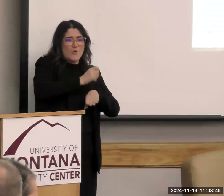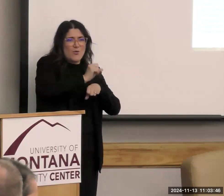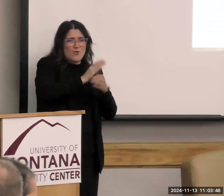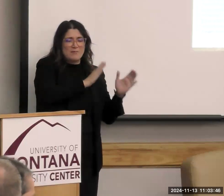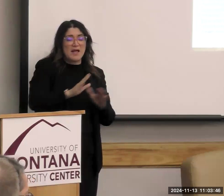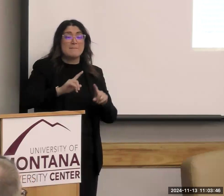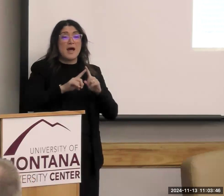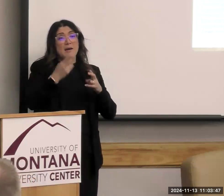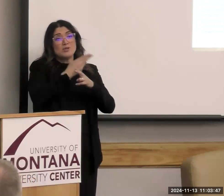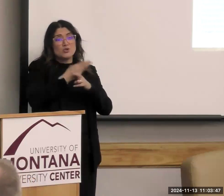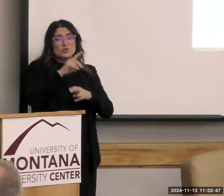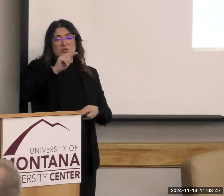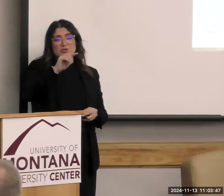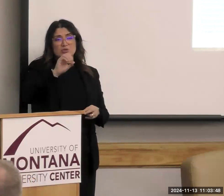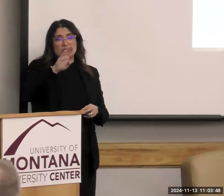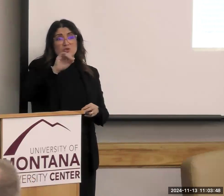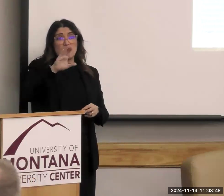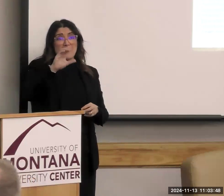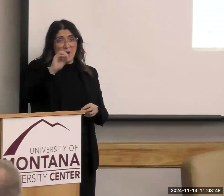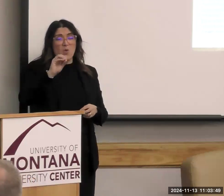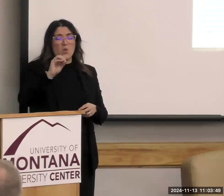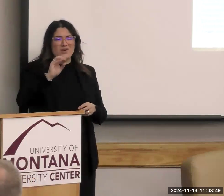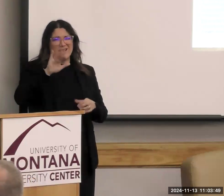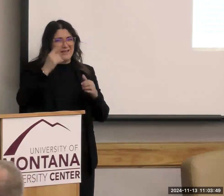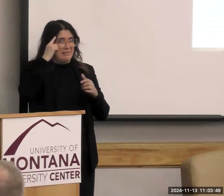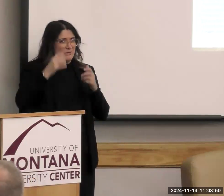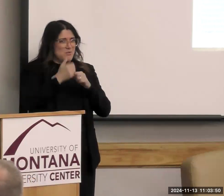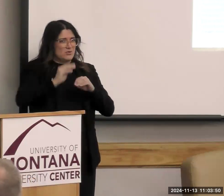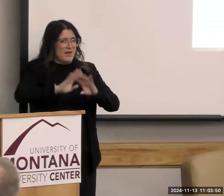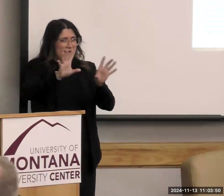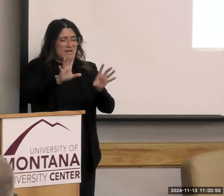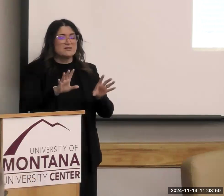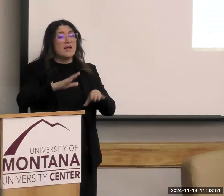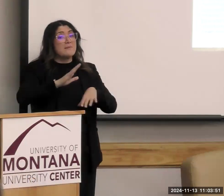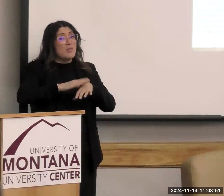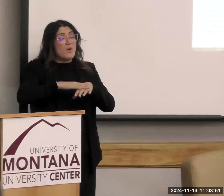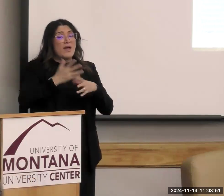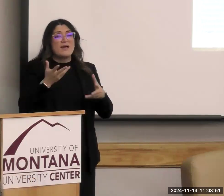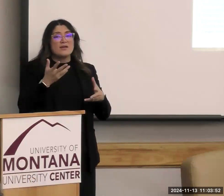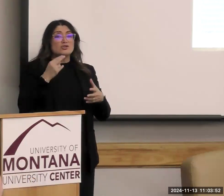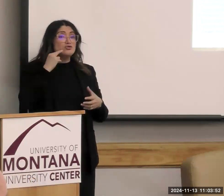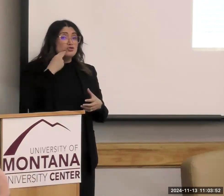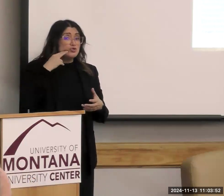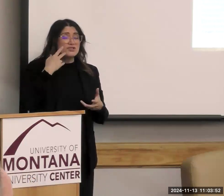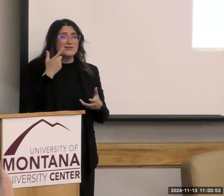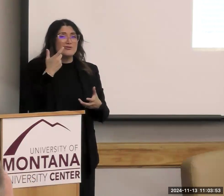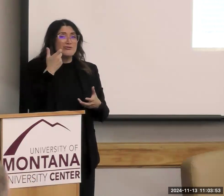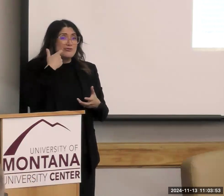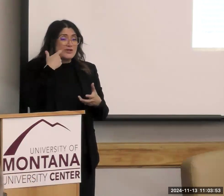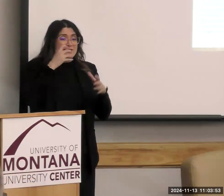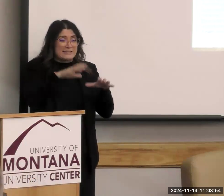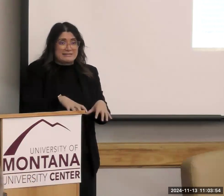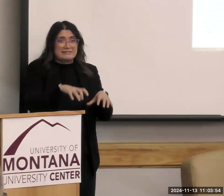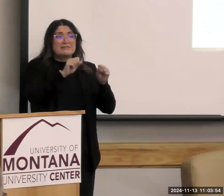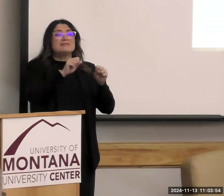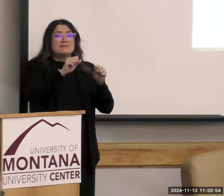tobacco because I think that's the most obvious. And by the way, nutrition has recently taken over tobacco as the